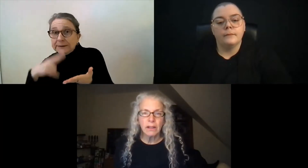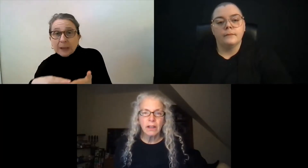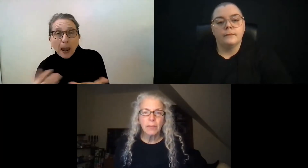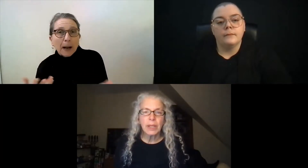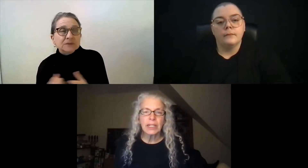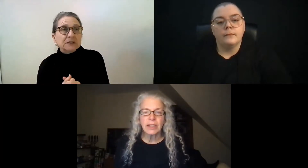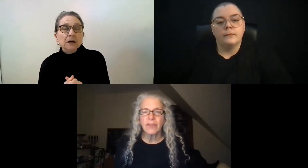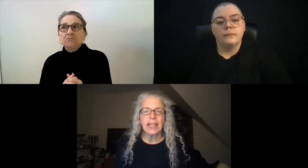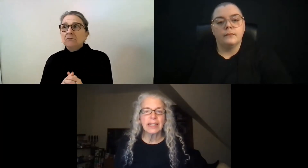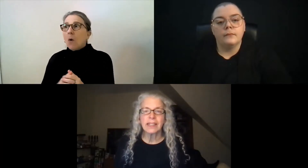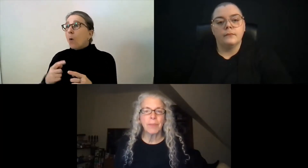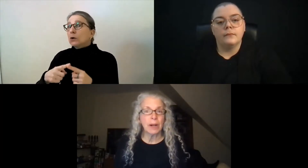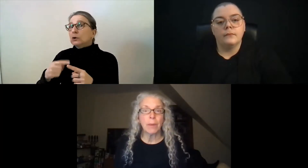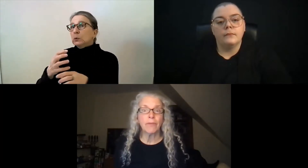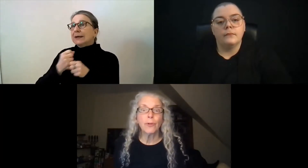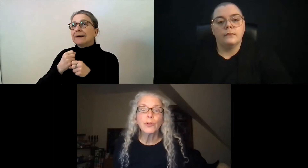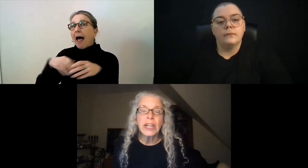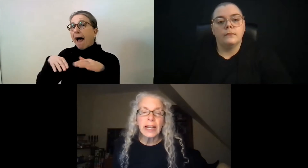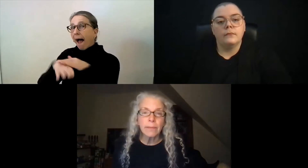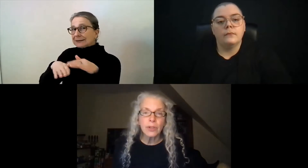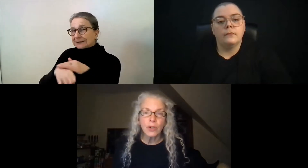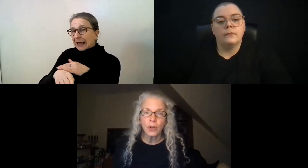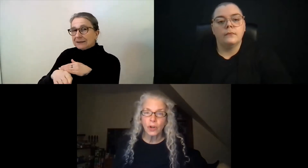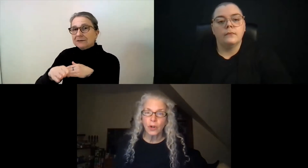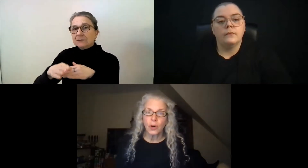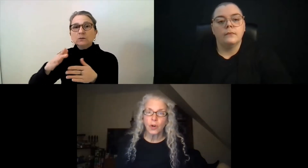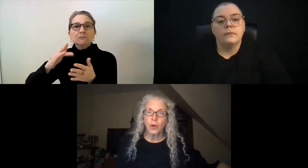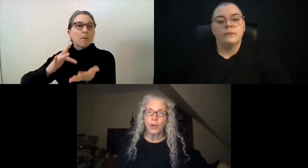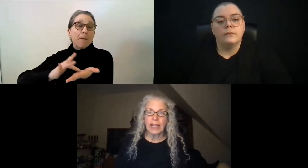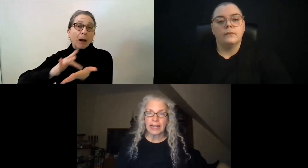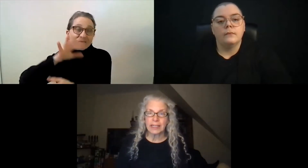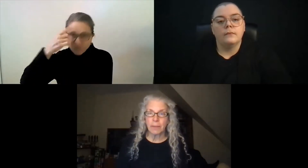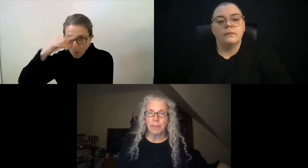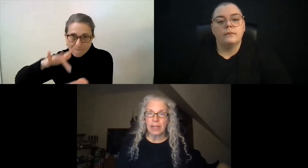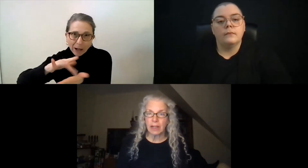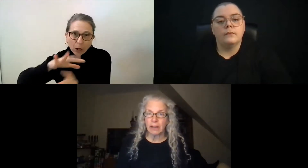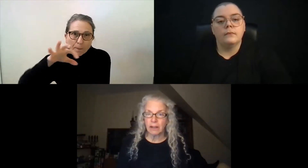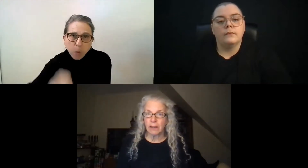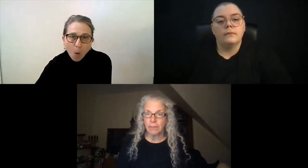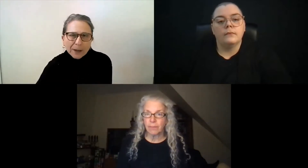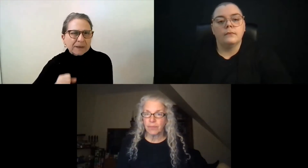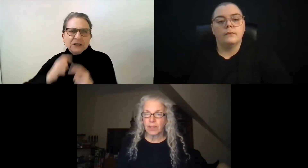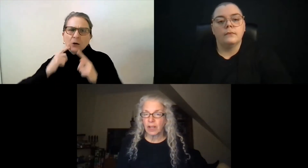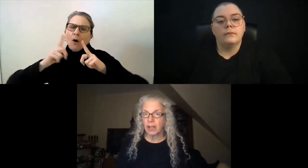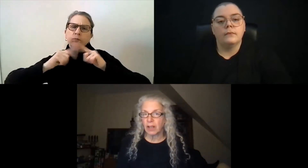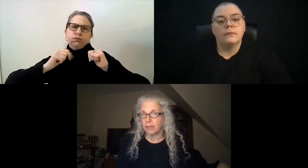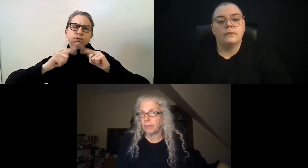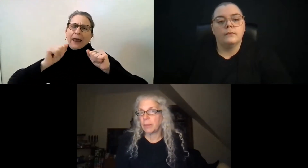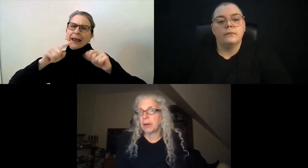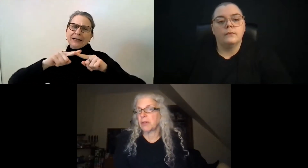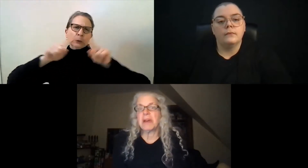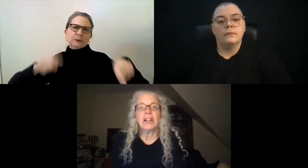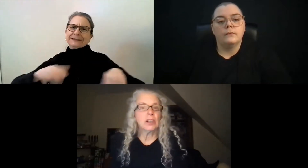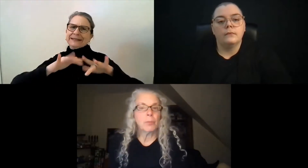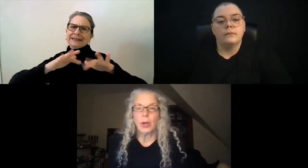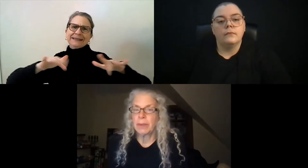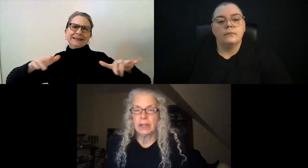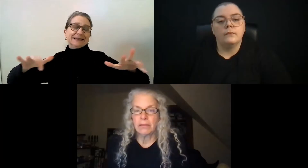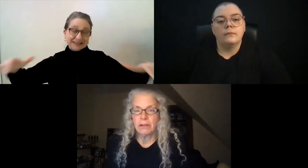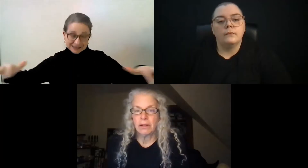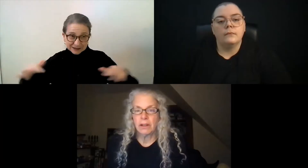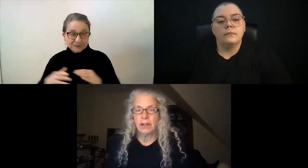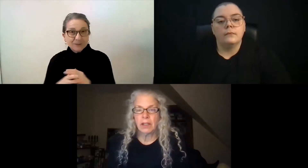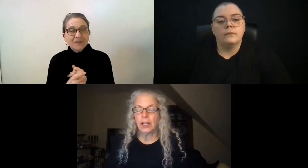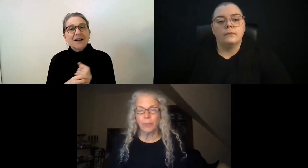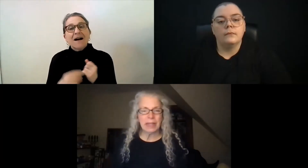because if they get something about food stamps or they get something about a medical appointment,